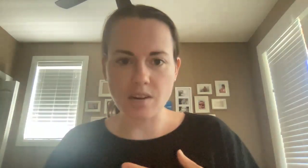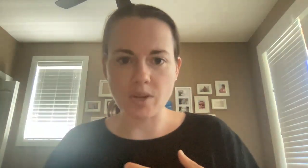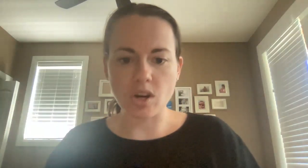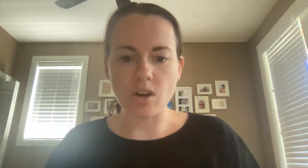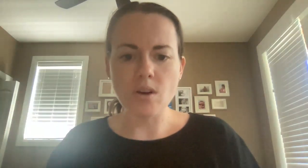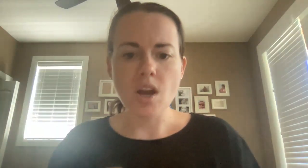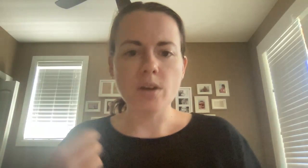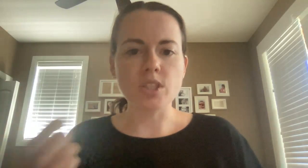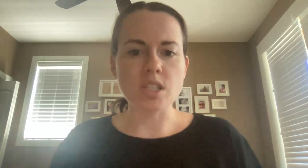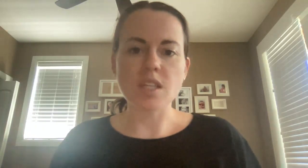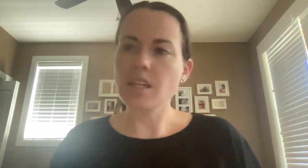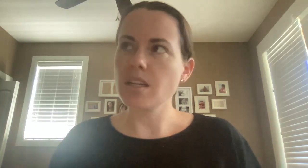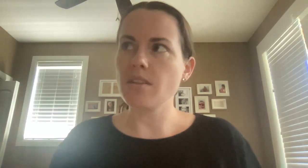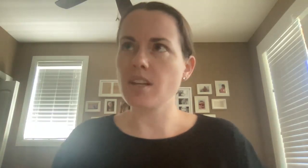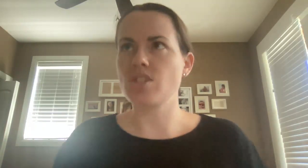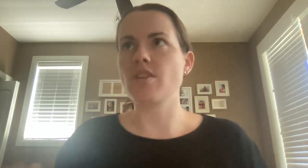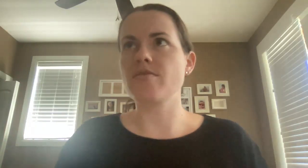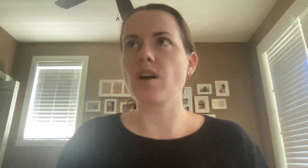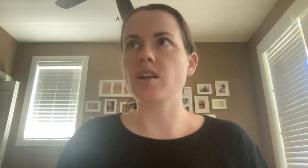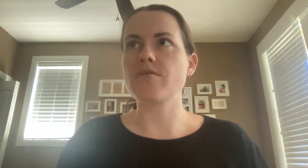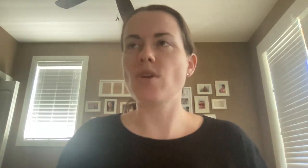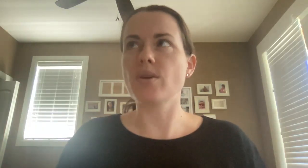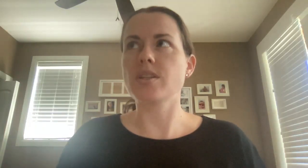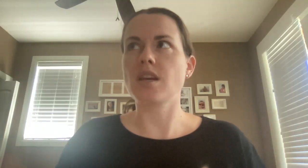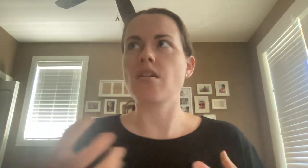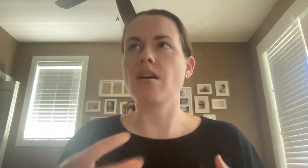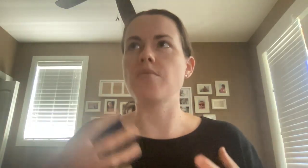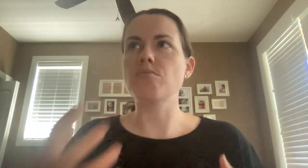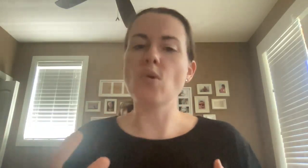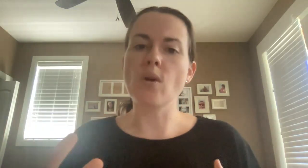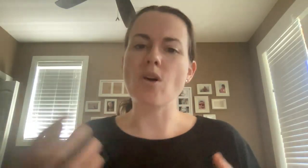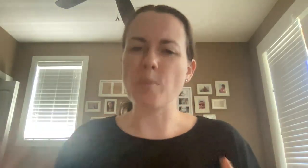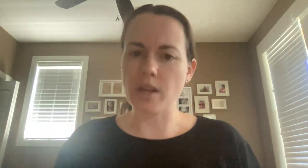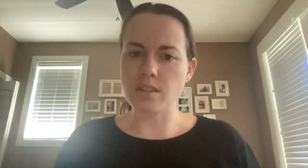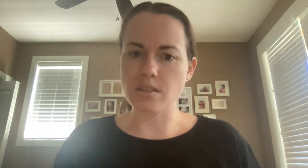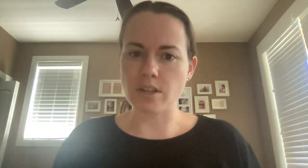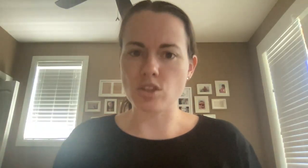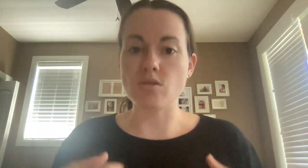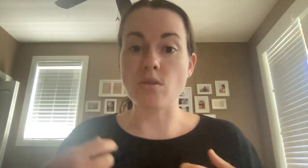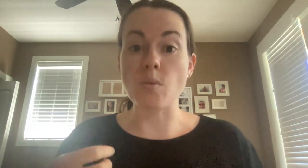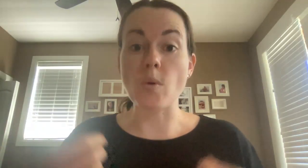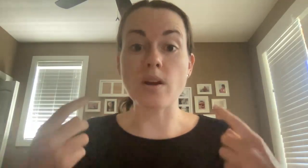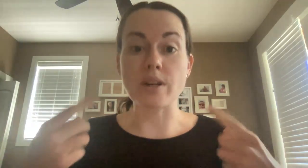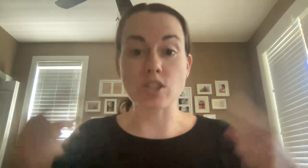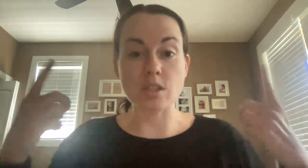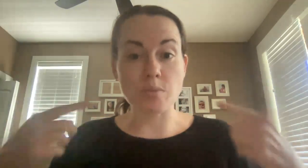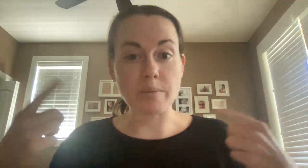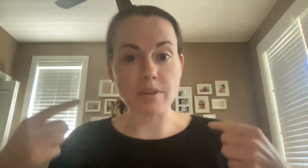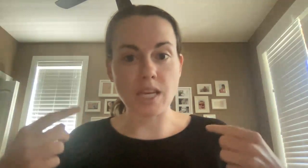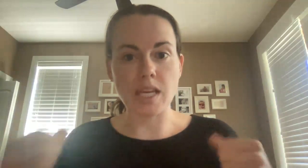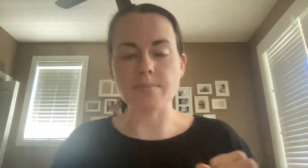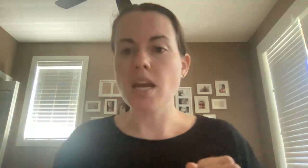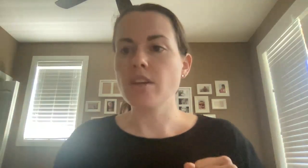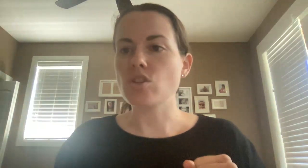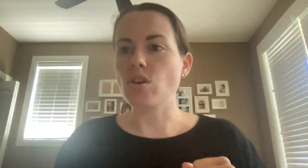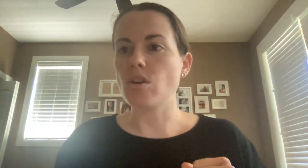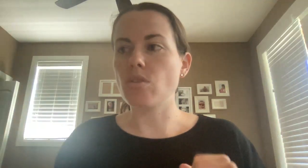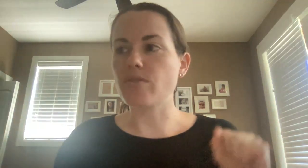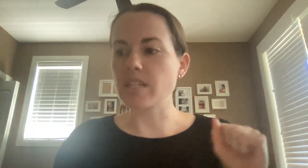And here we go, we should instead start focusing on more open ended questions or more questions at primary thinking. So for